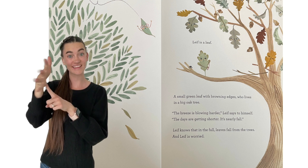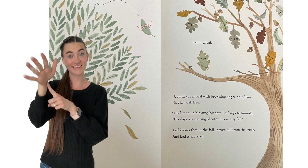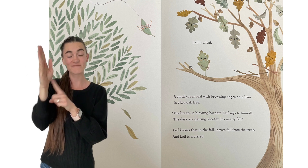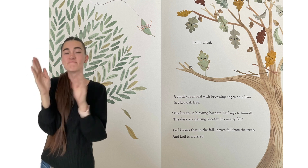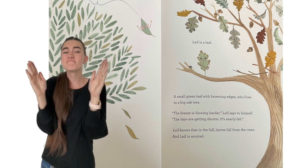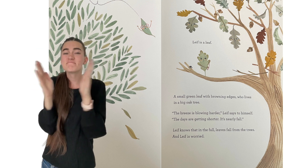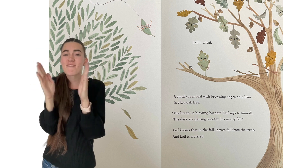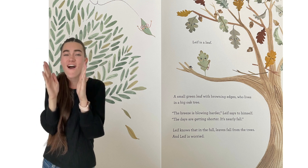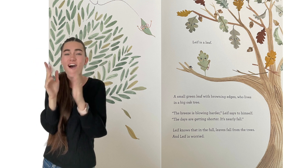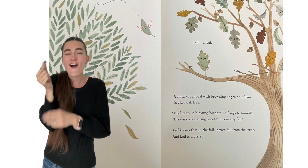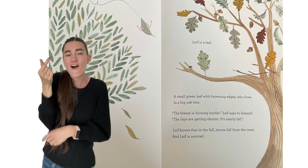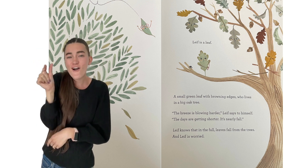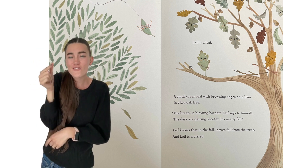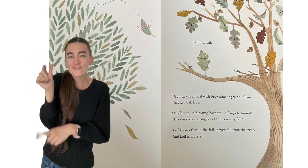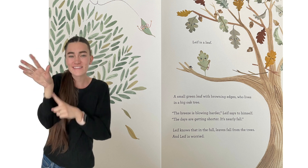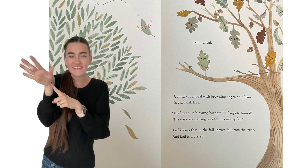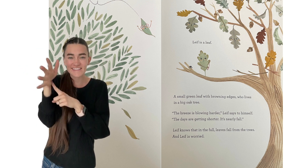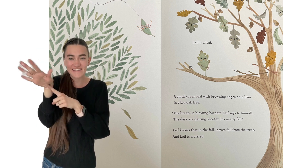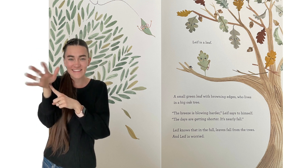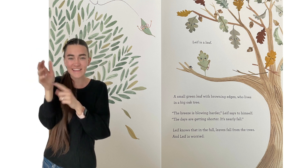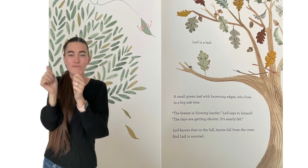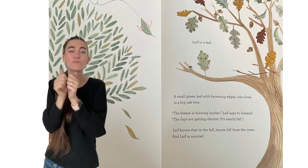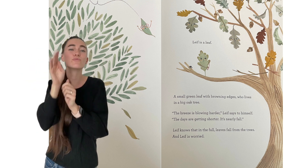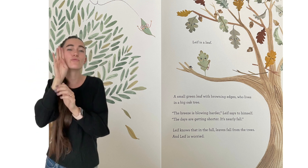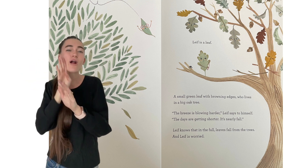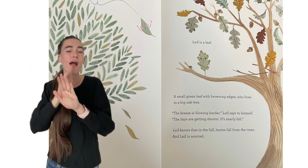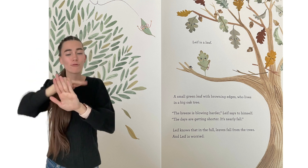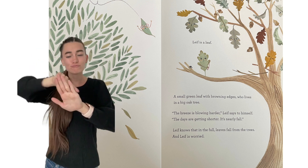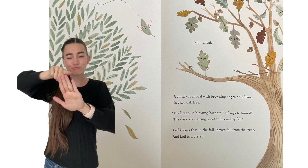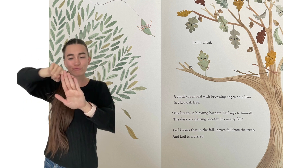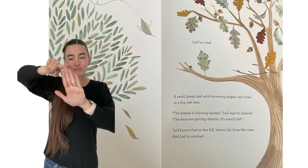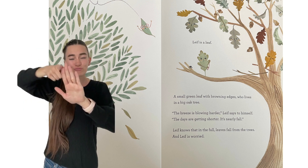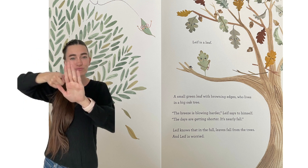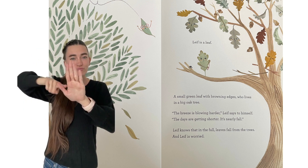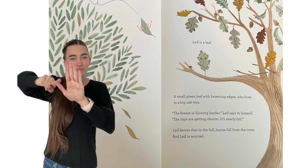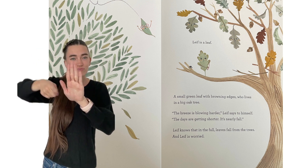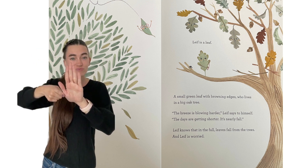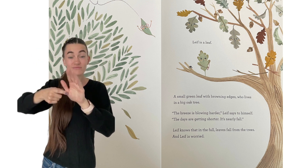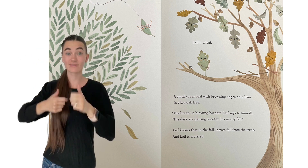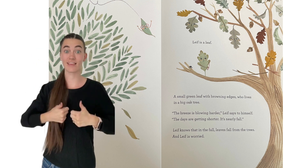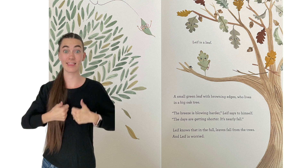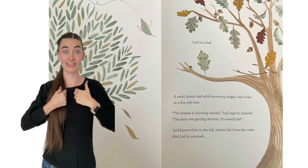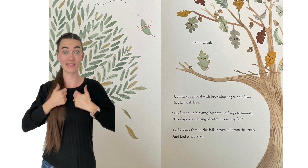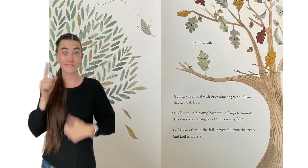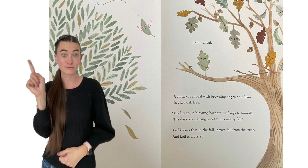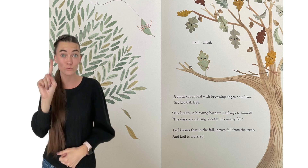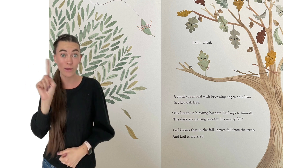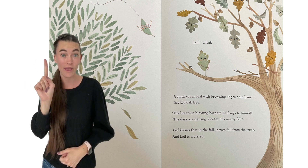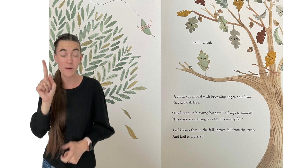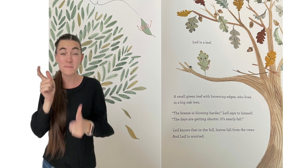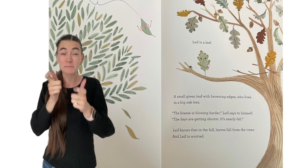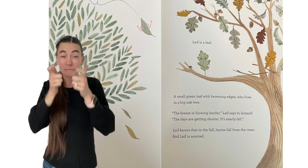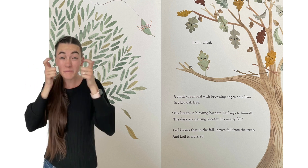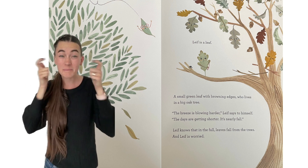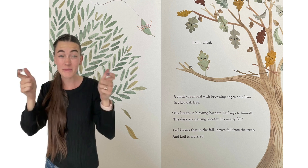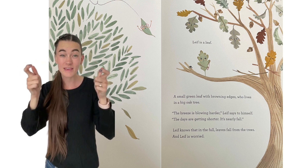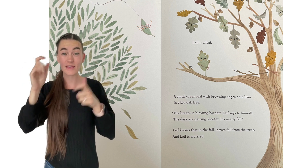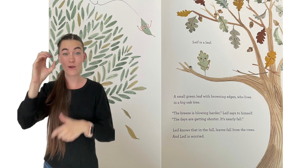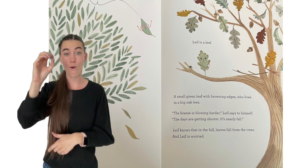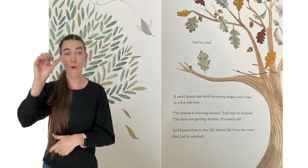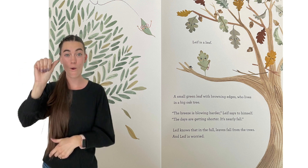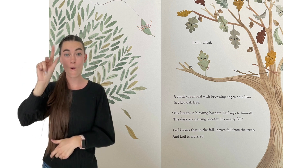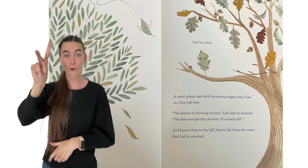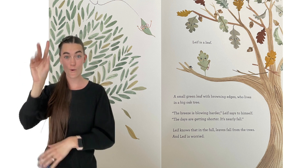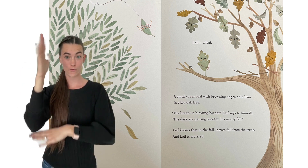is a leaf, a small green leaf with browning edges, who lives in a